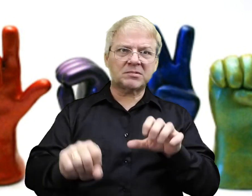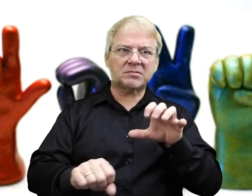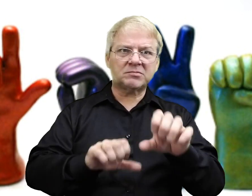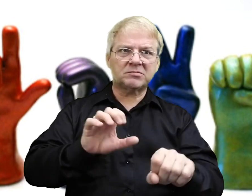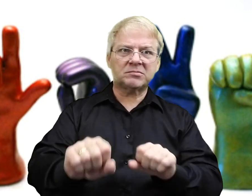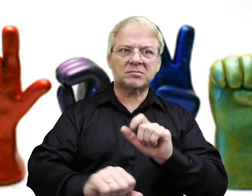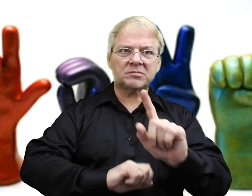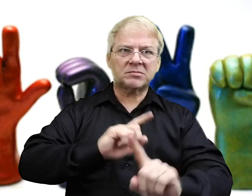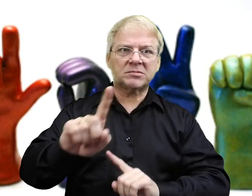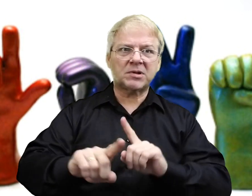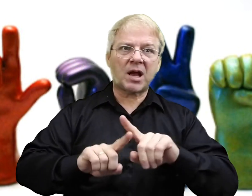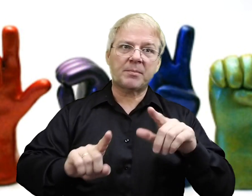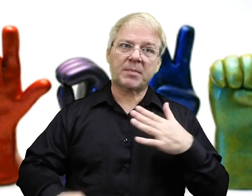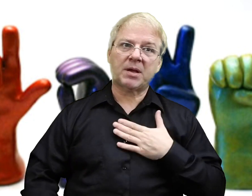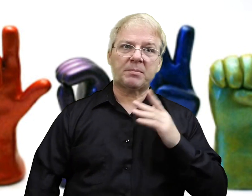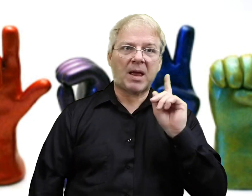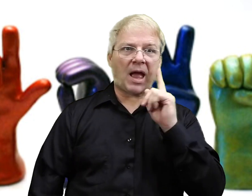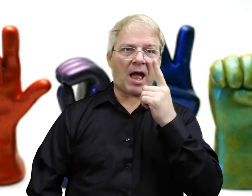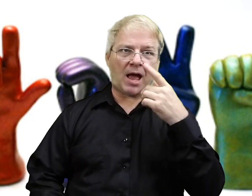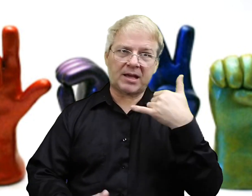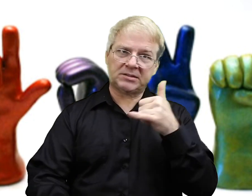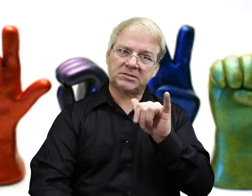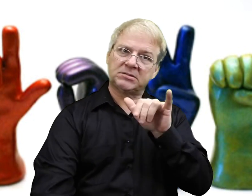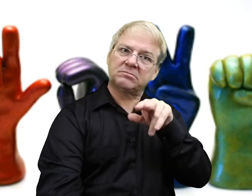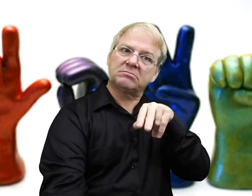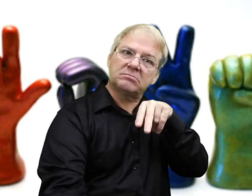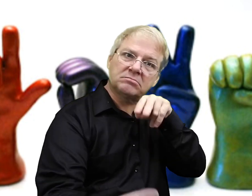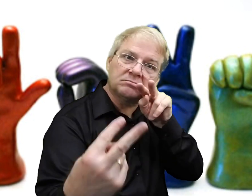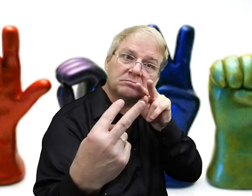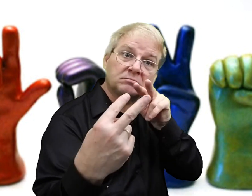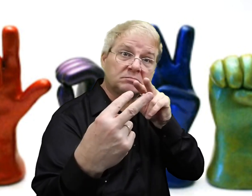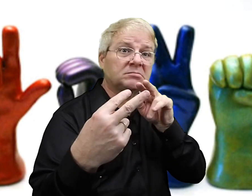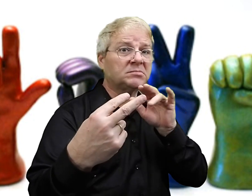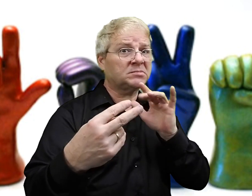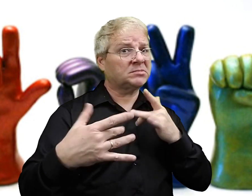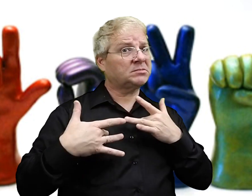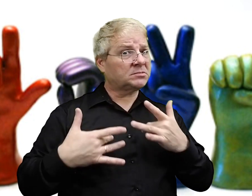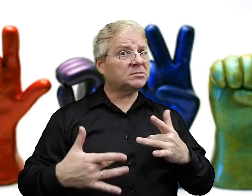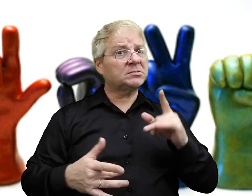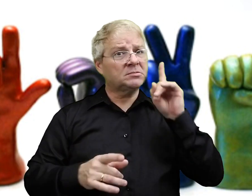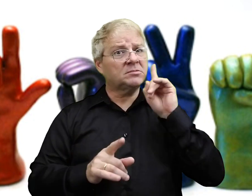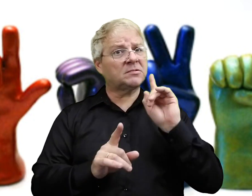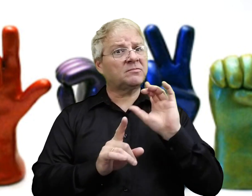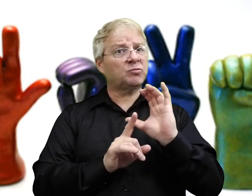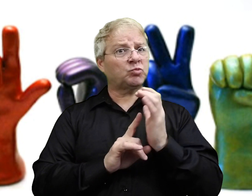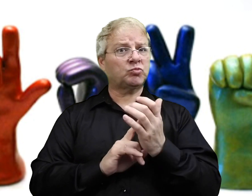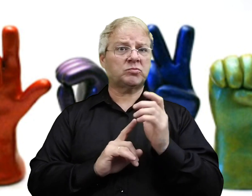And I'll be able to catch those signs without looking directly at them. But my eyes are still looking at your eyes.